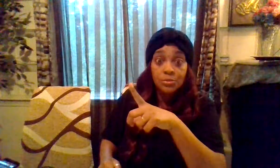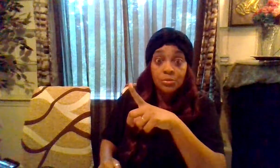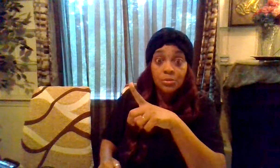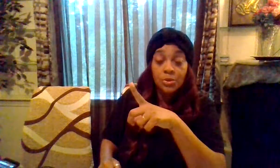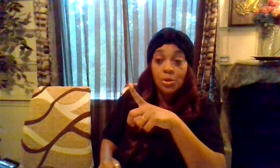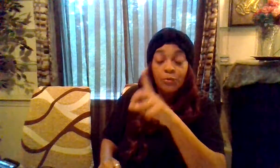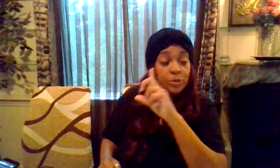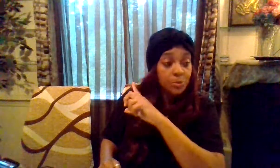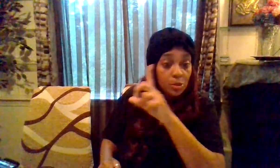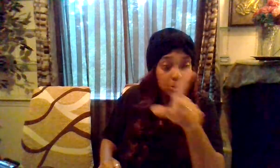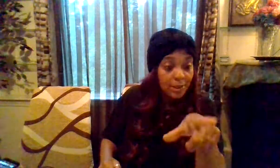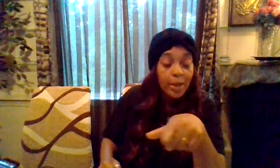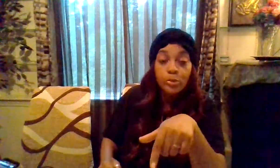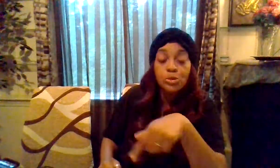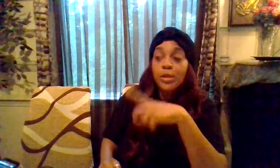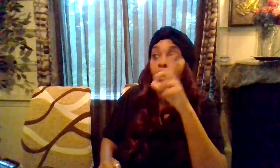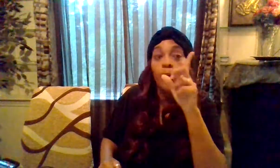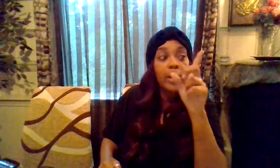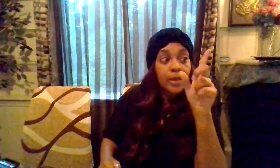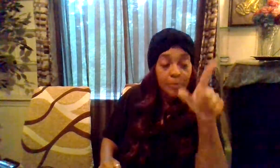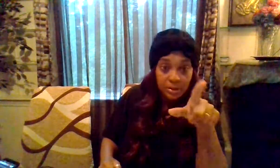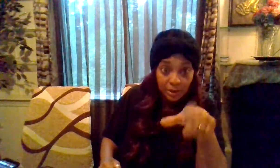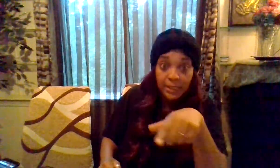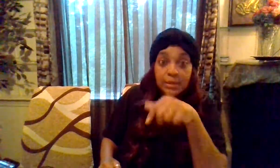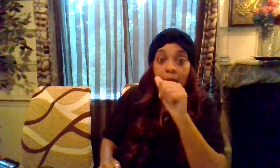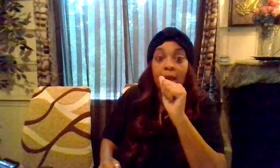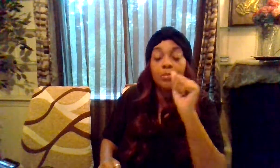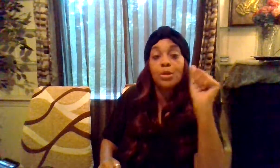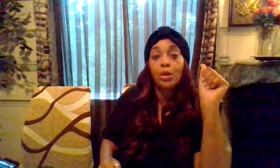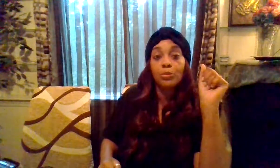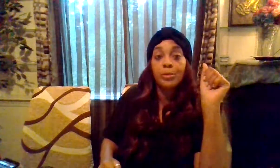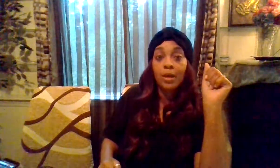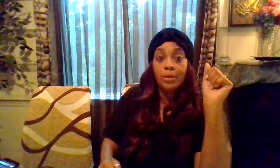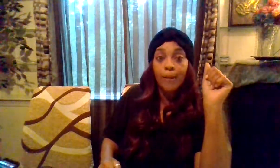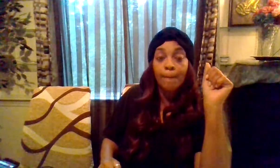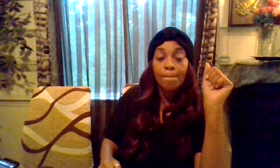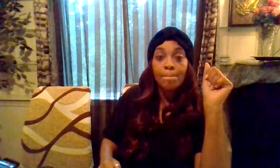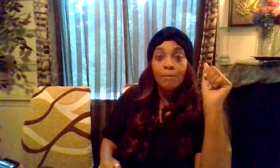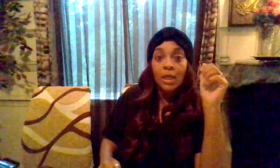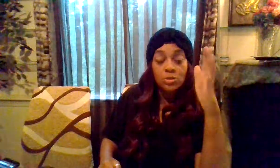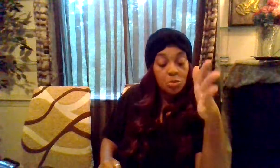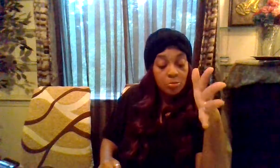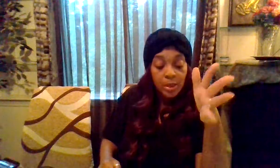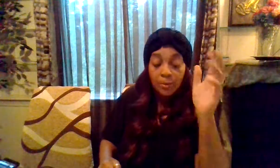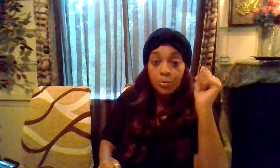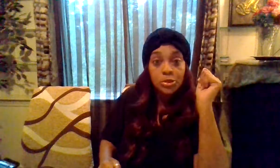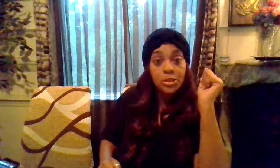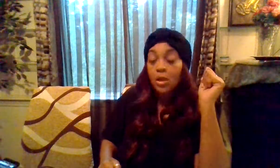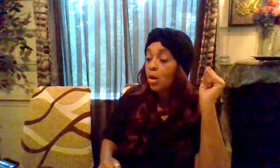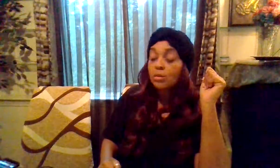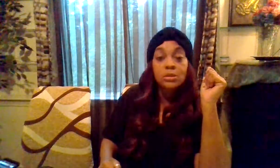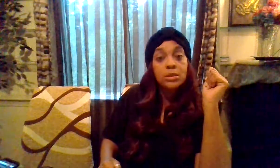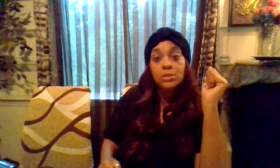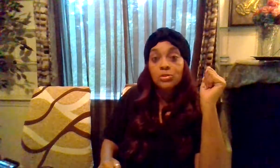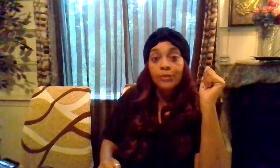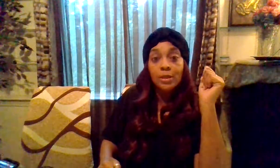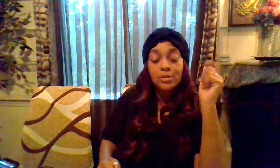you know if it's supposed to connect with you in that way that means a lesson that had to be learned about that and you're going to be able to appreciate all those things that you face